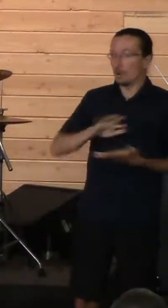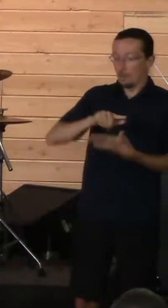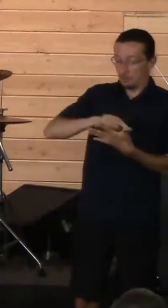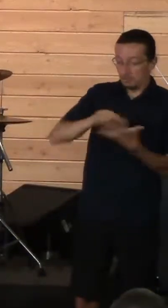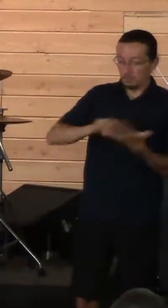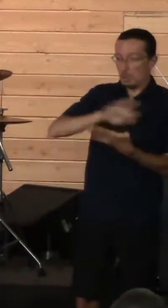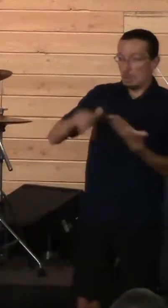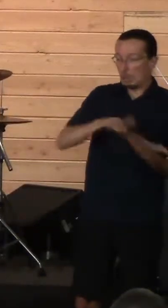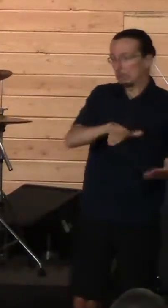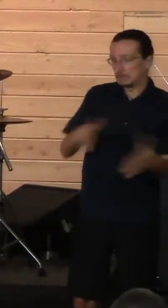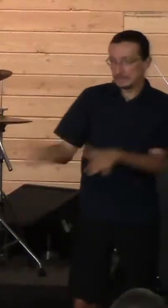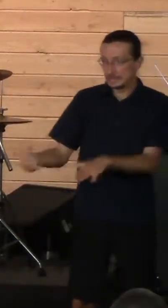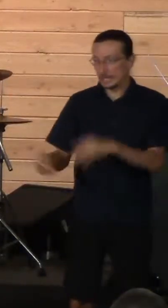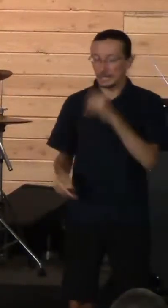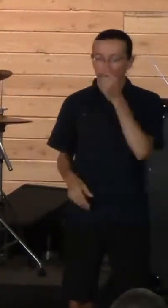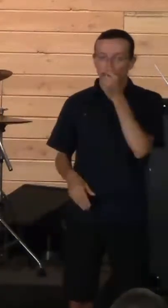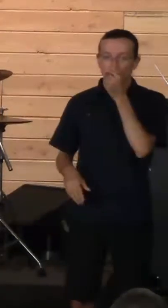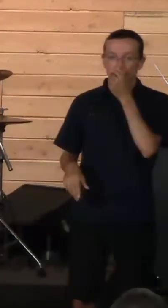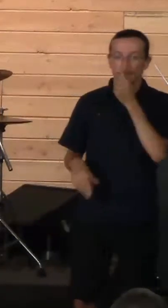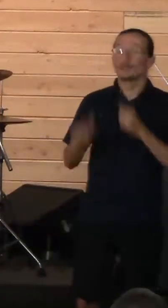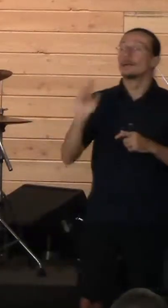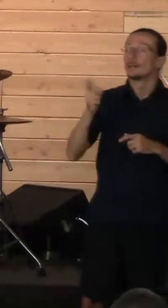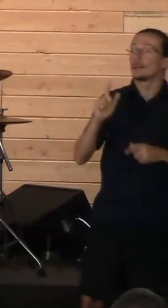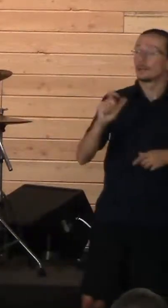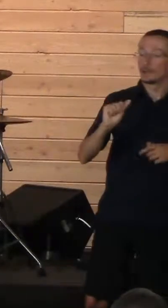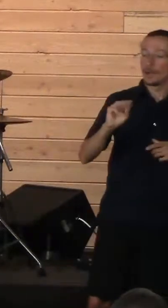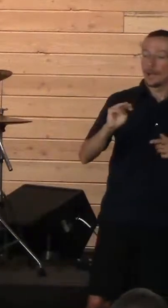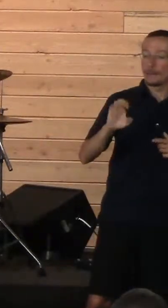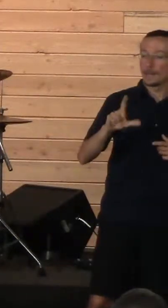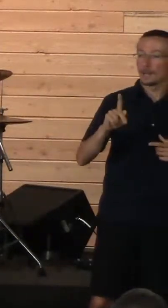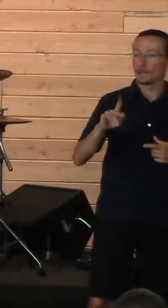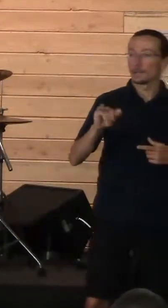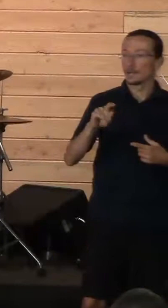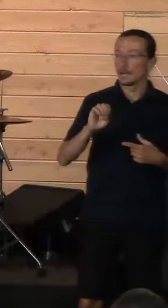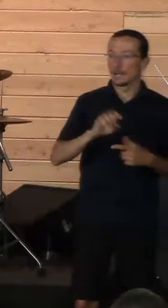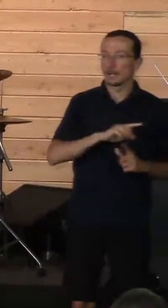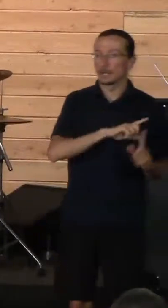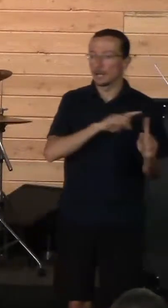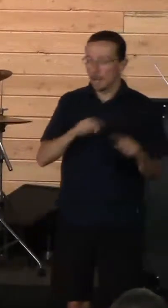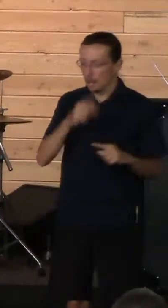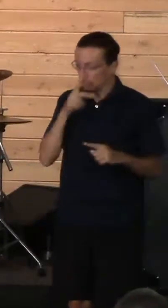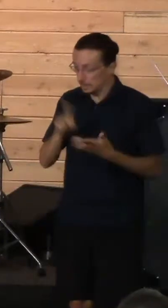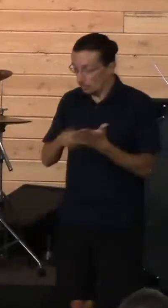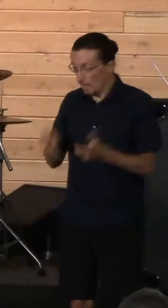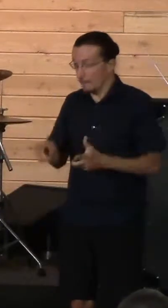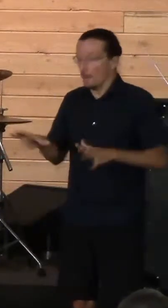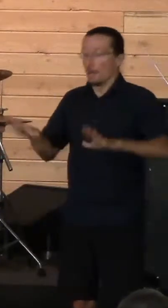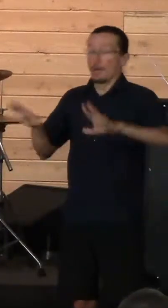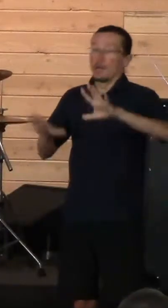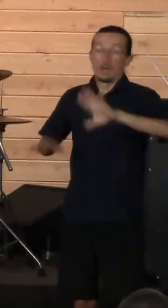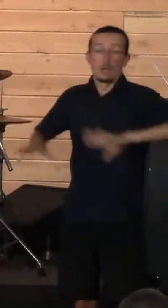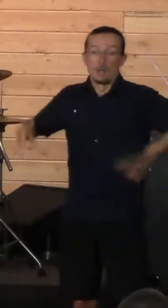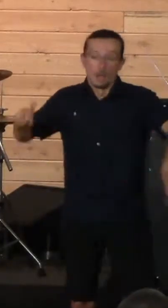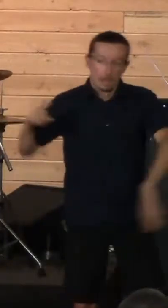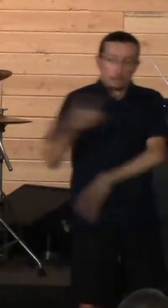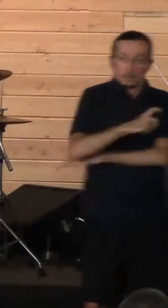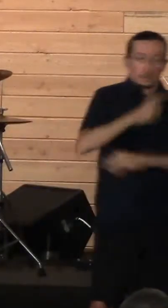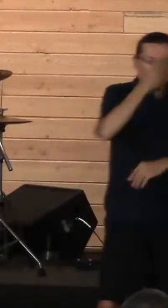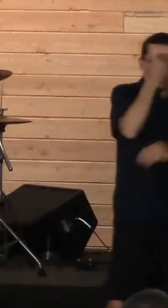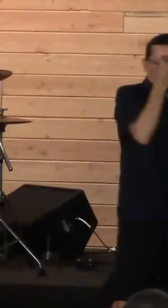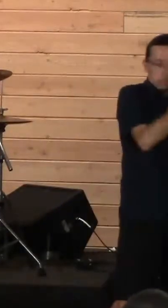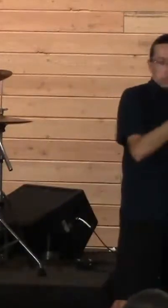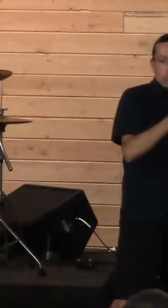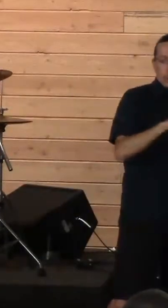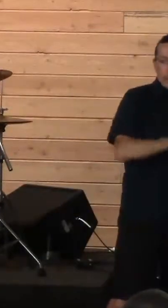an Amalekite comes and knows what happens, and comes running to tell David what happened. And just an aside, just